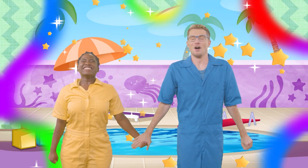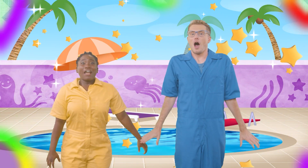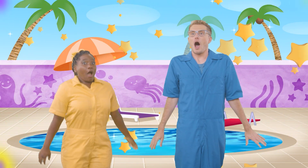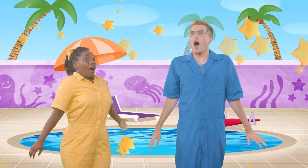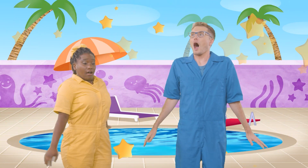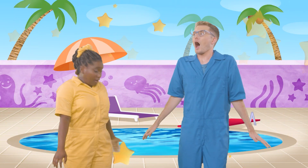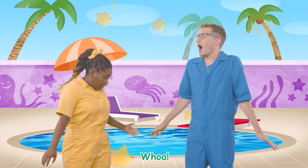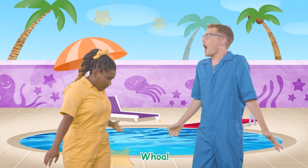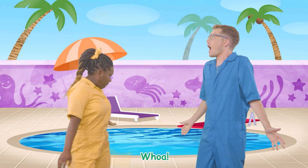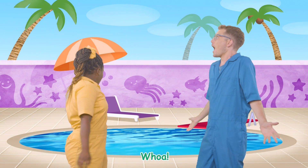Whoa!